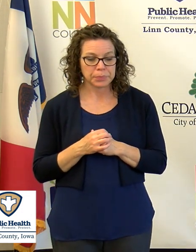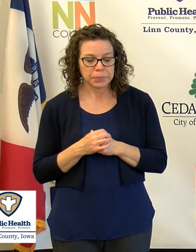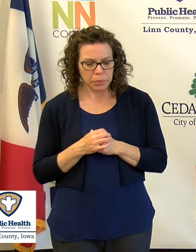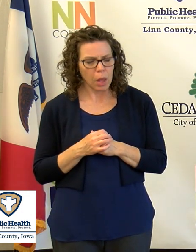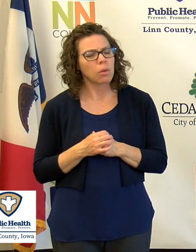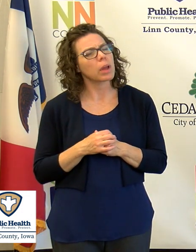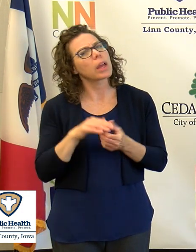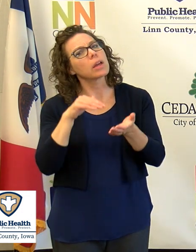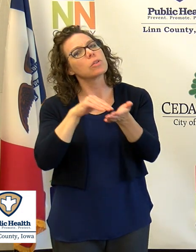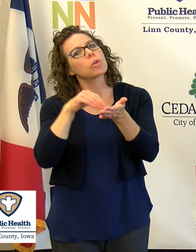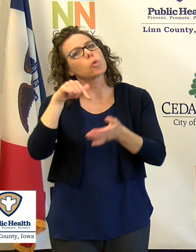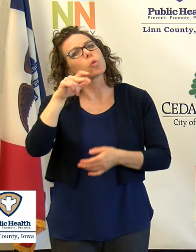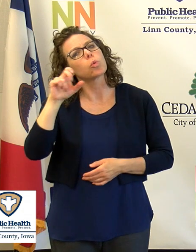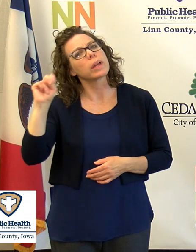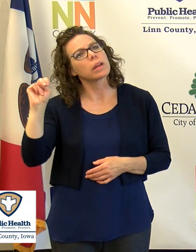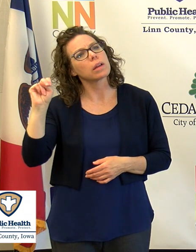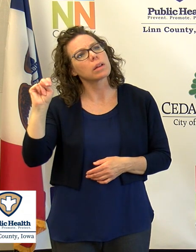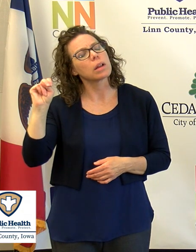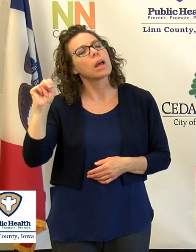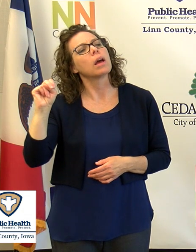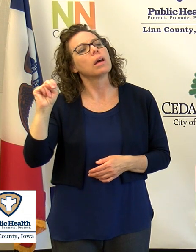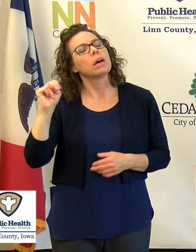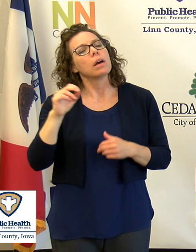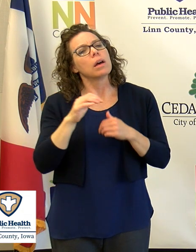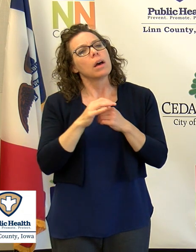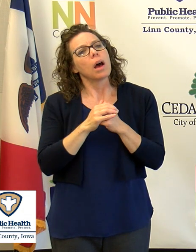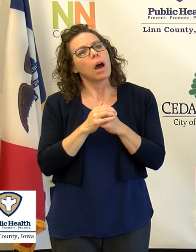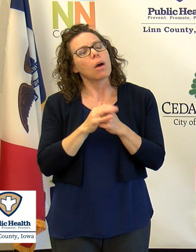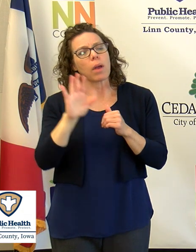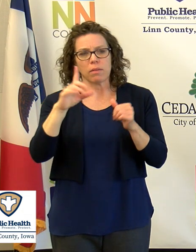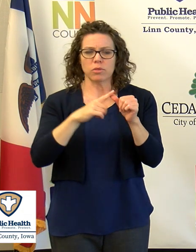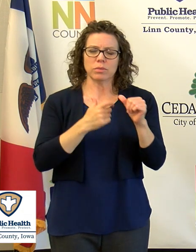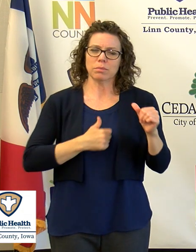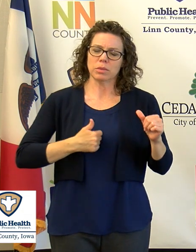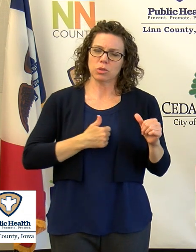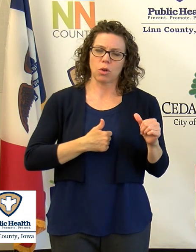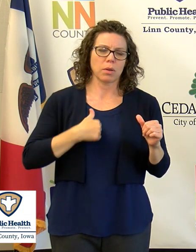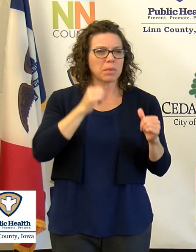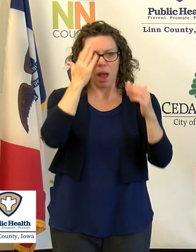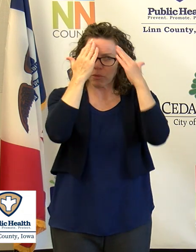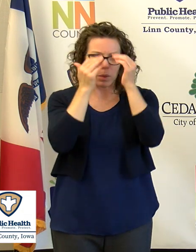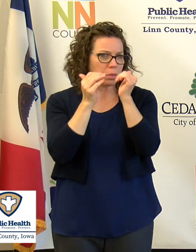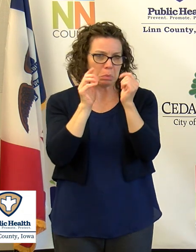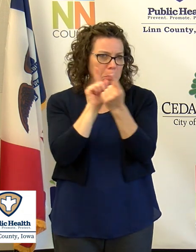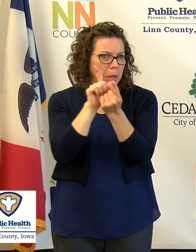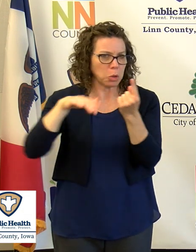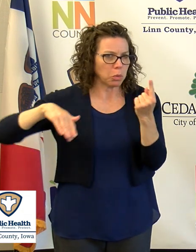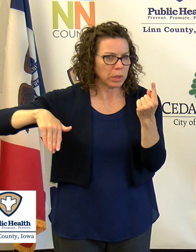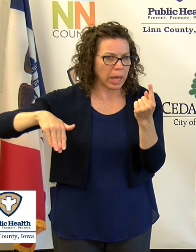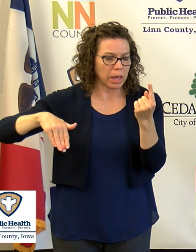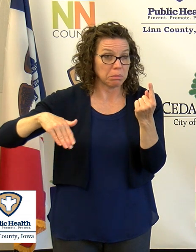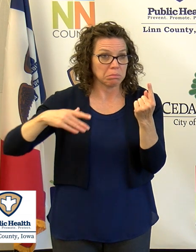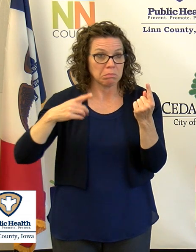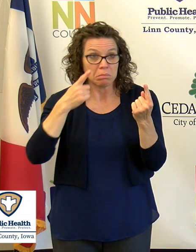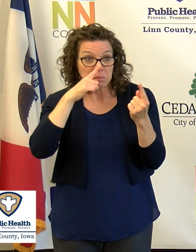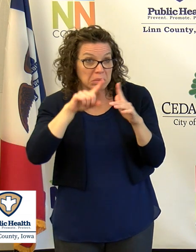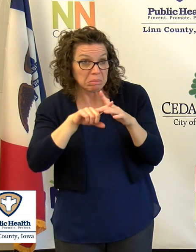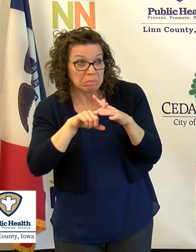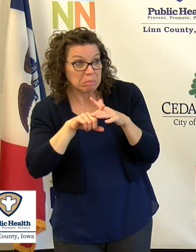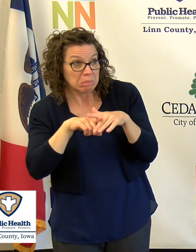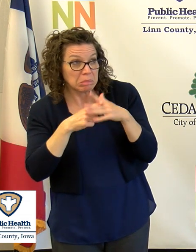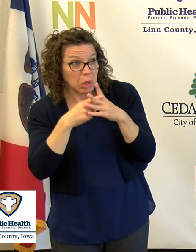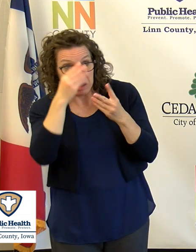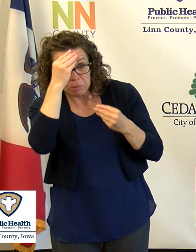Dr. Quinn, we have seen, and first of all, I'm sorry, I'm not familiar with you yet. So if you could, when you start,